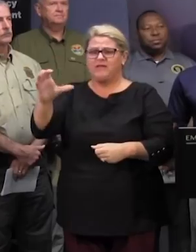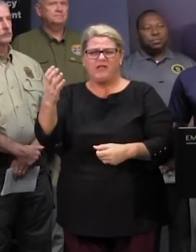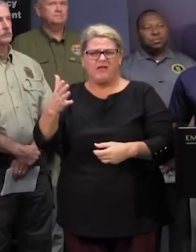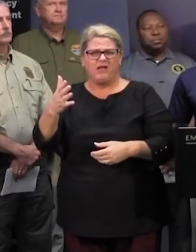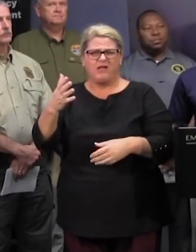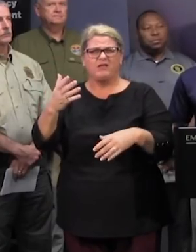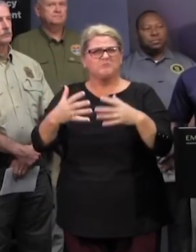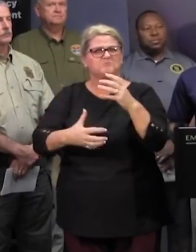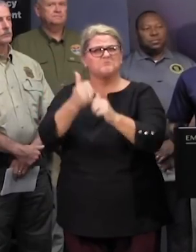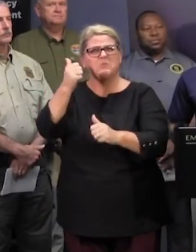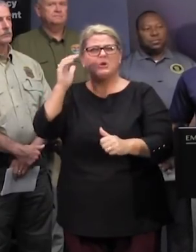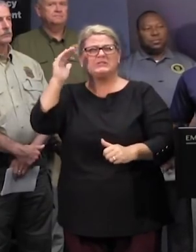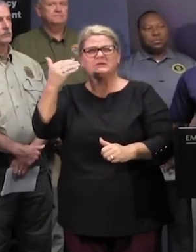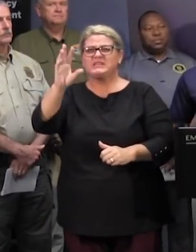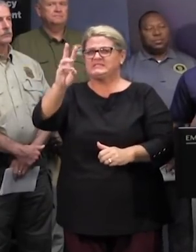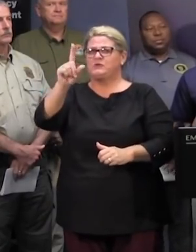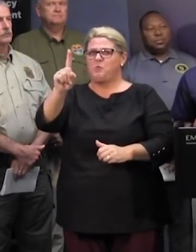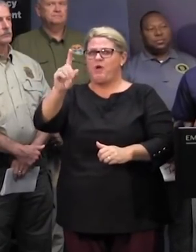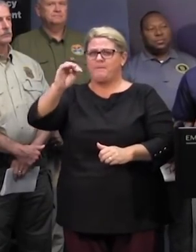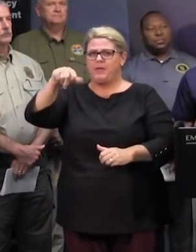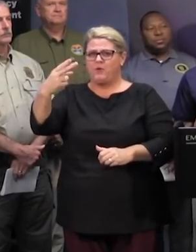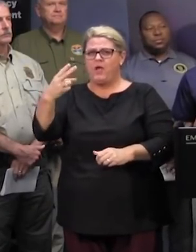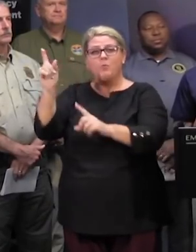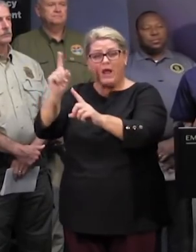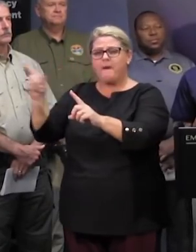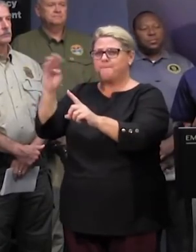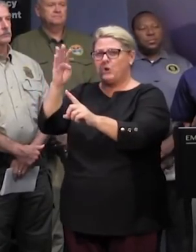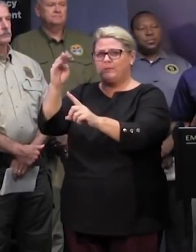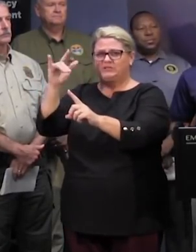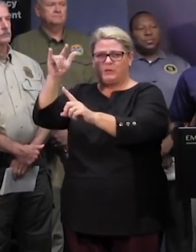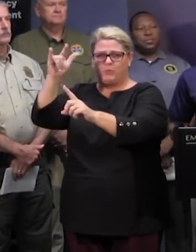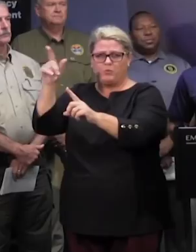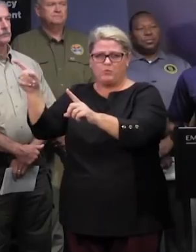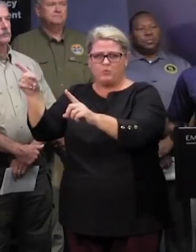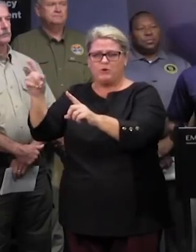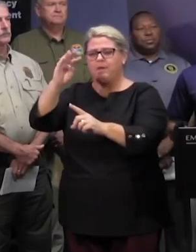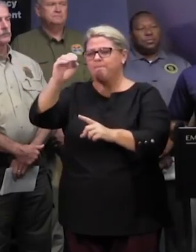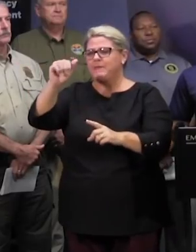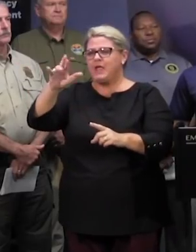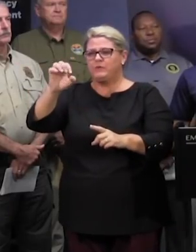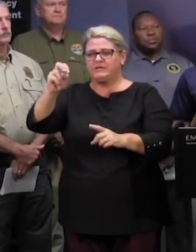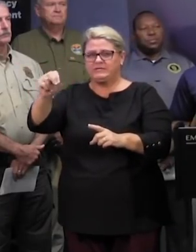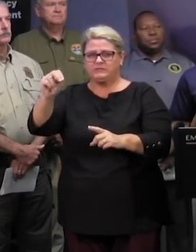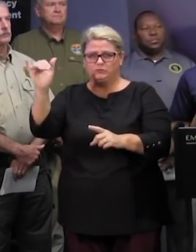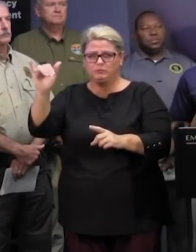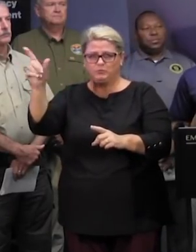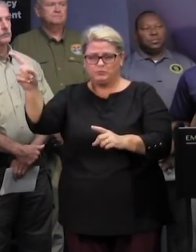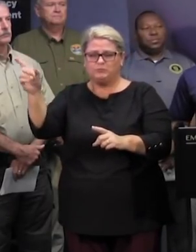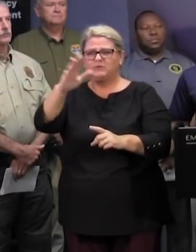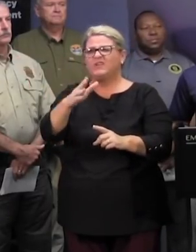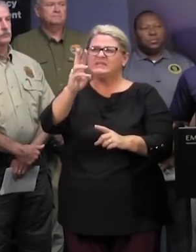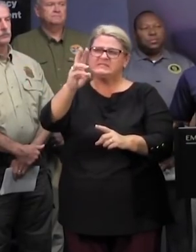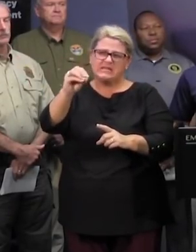still have seen is 61 miles an hour at myrtle beach international airport and in marion and then after that we have some